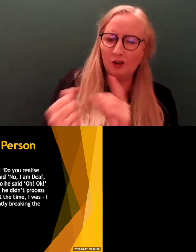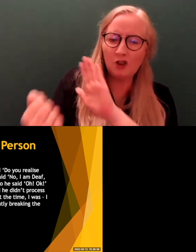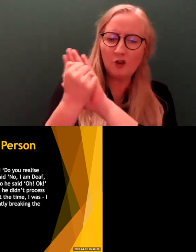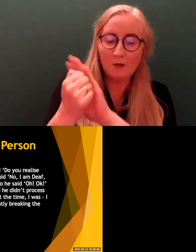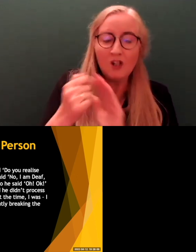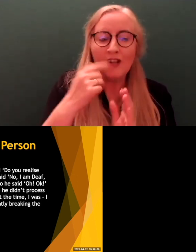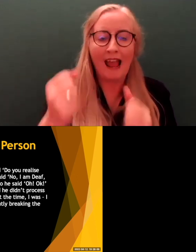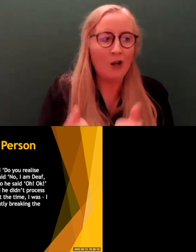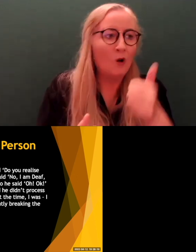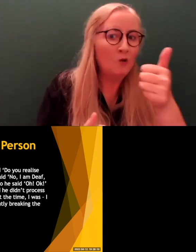from it.